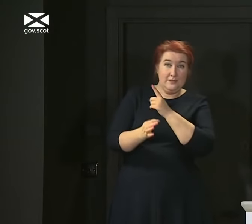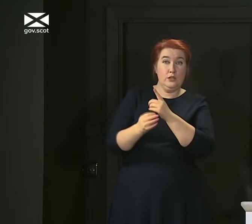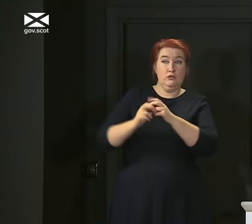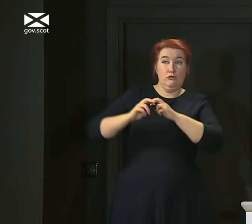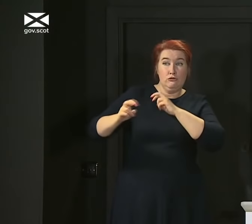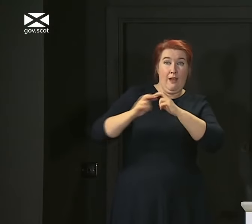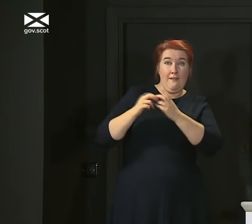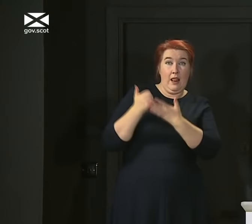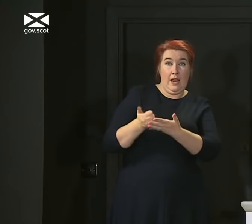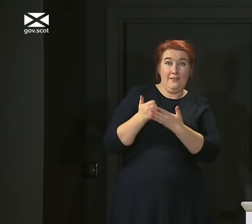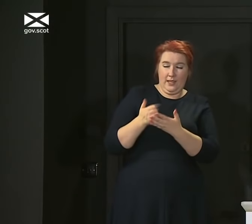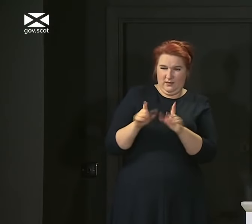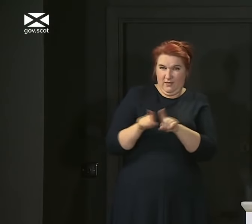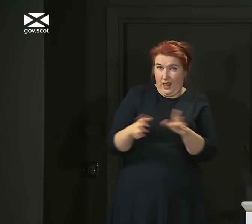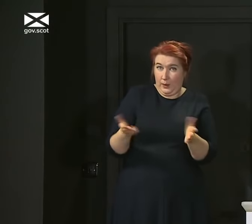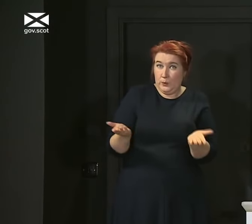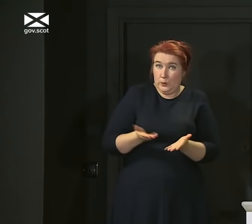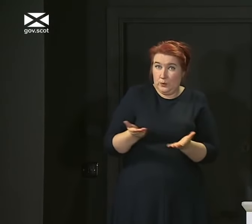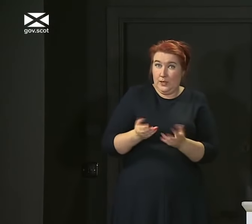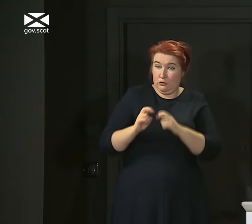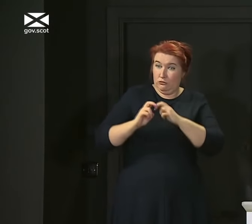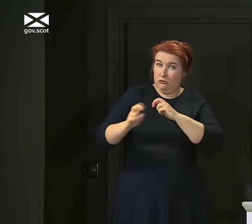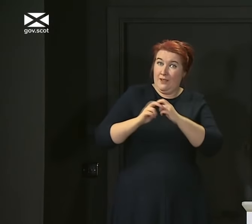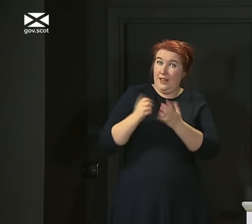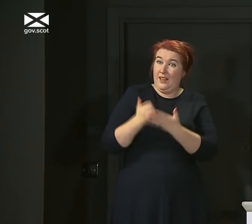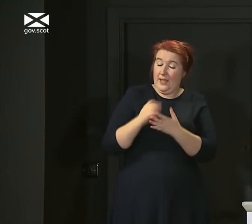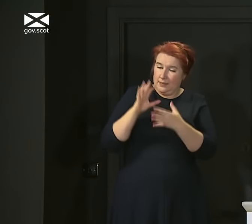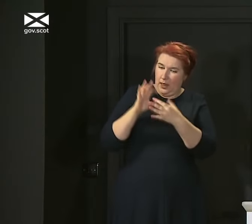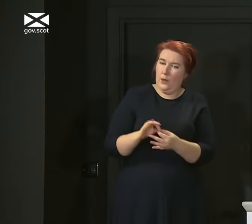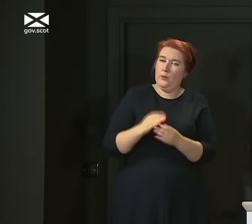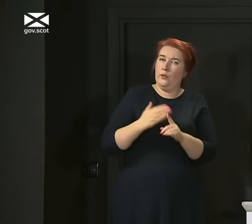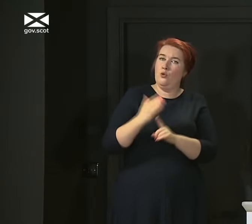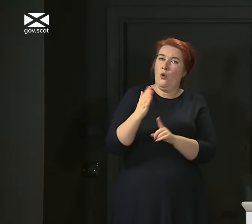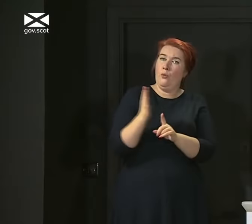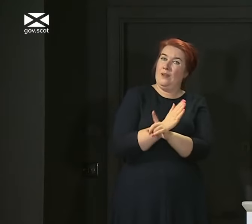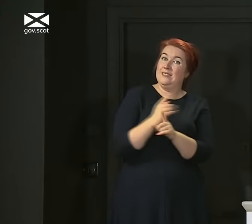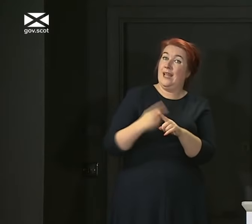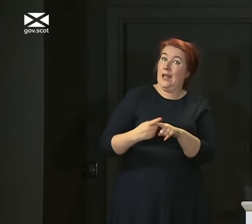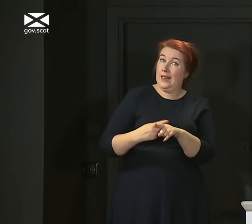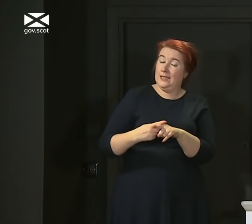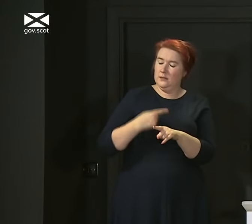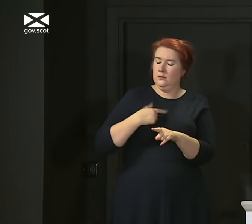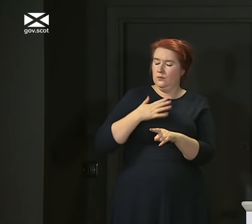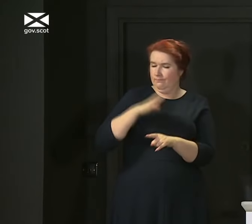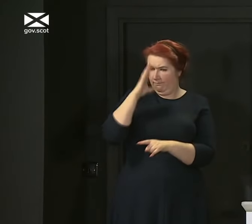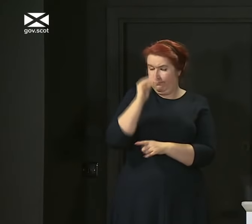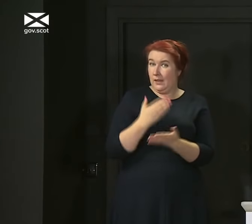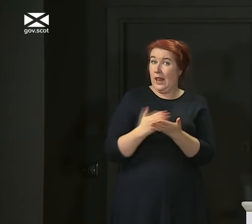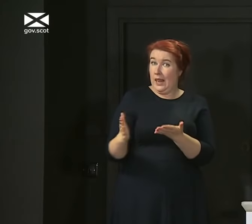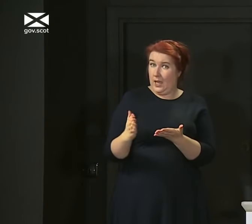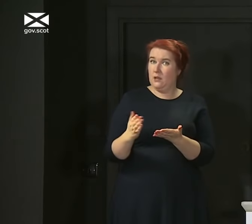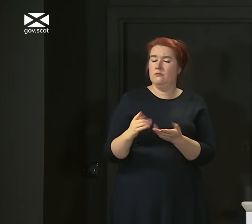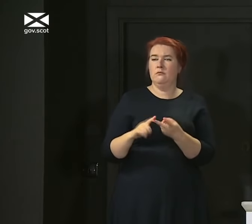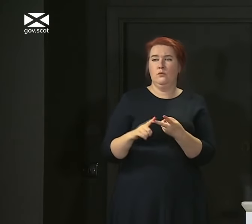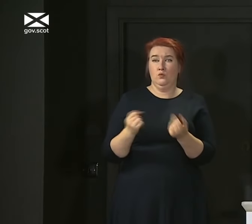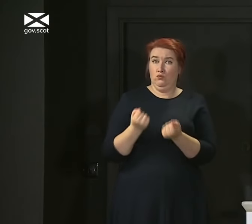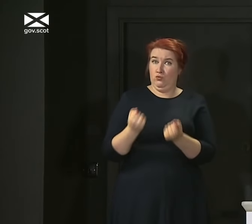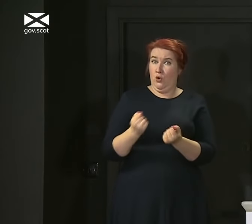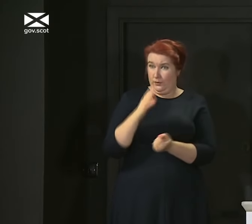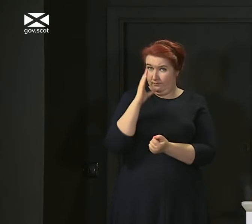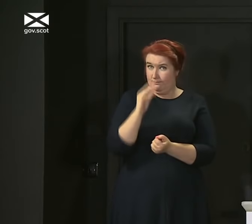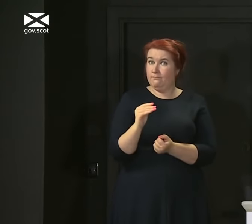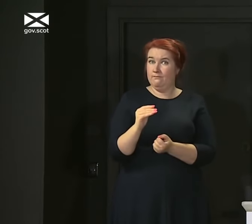today in relation to the northwest of England, we will do that, and I want to be very clear about that, and we are giving very clear, very strong,